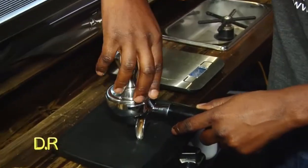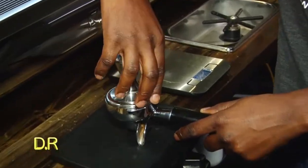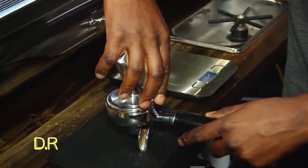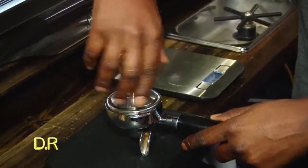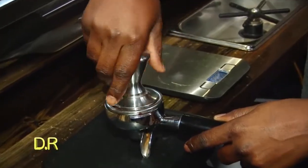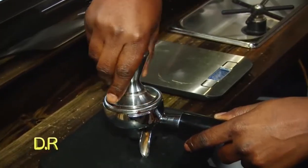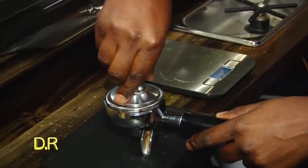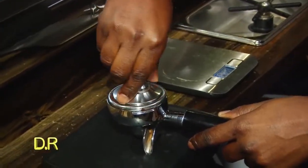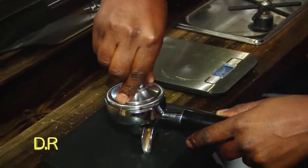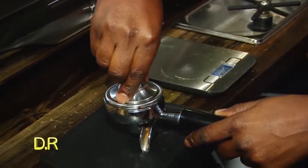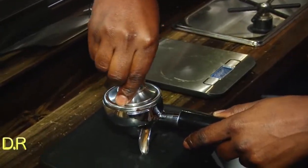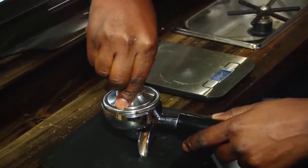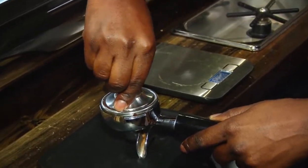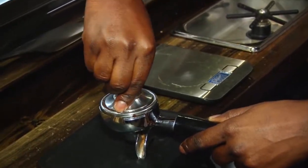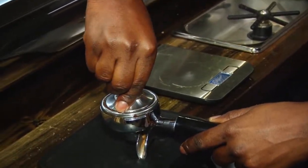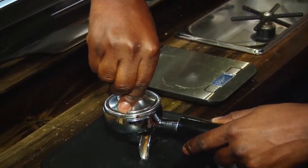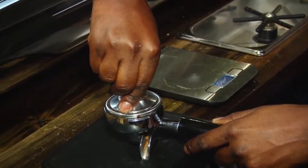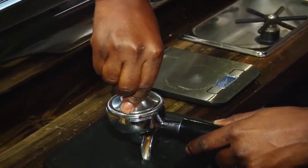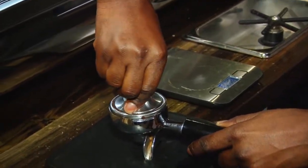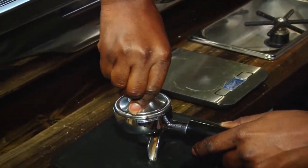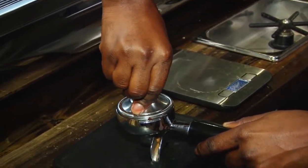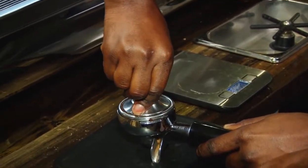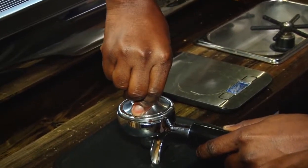Get your arm up so your arm's bent at a 90-degree angle with your elbow.